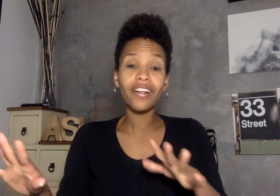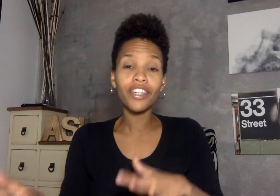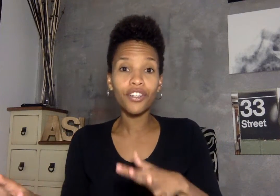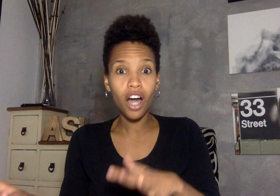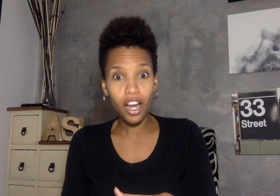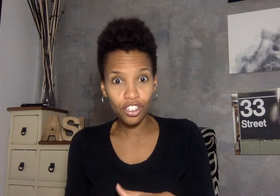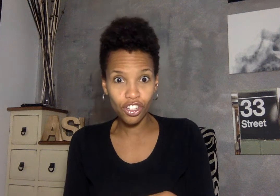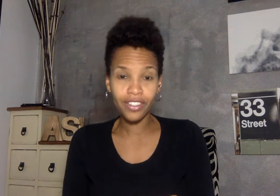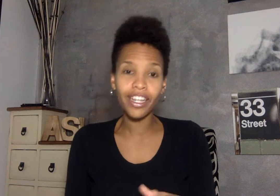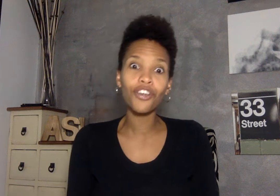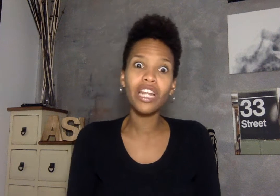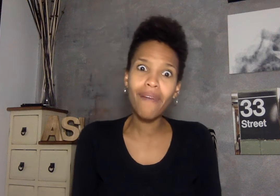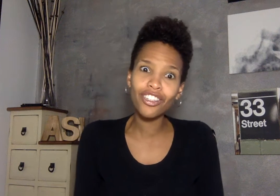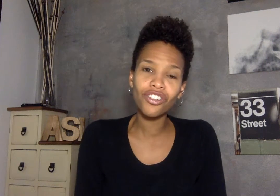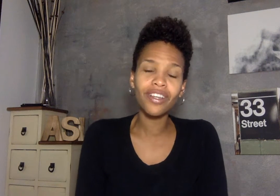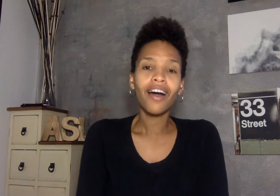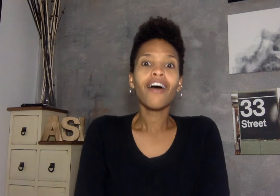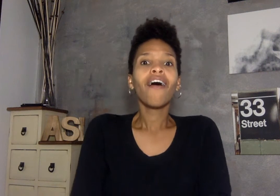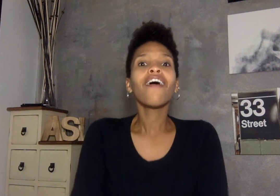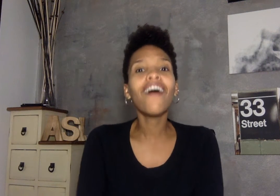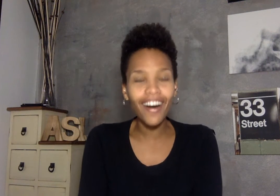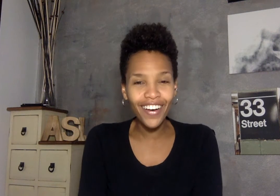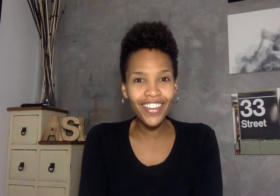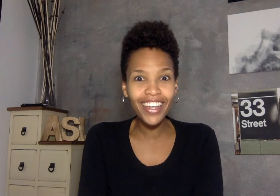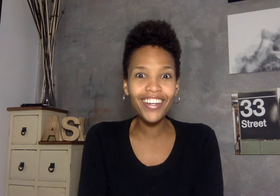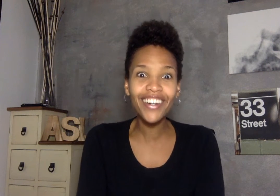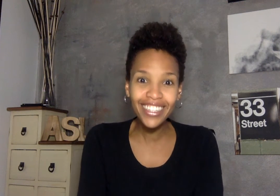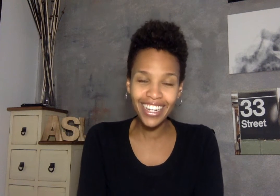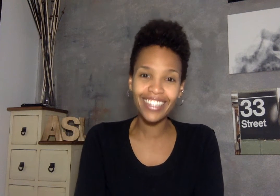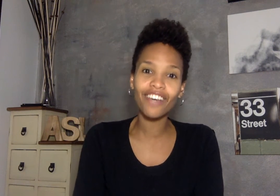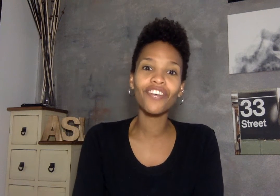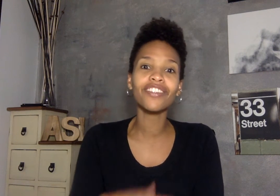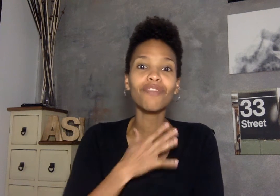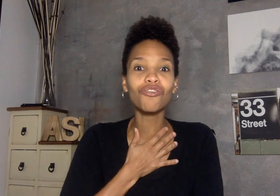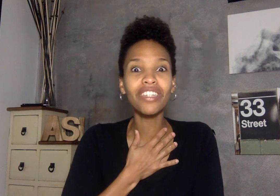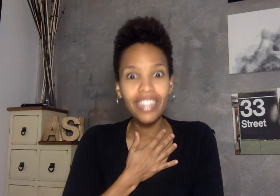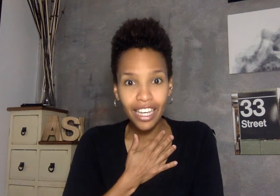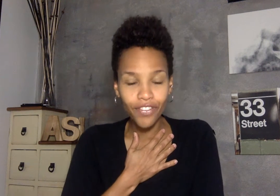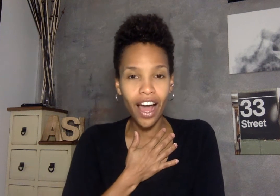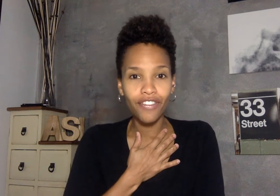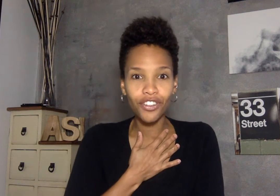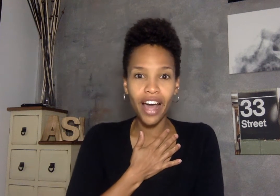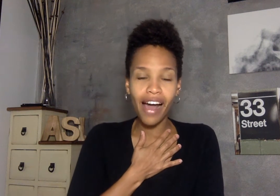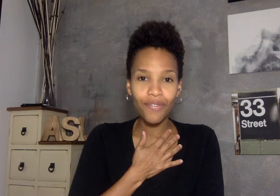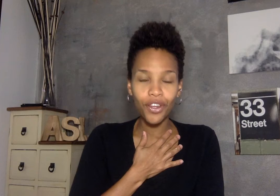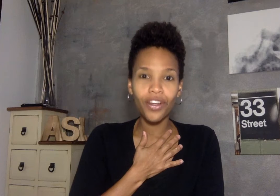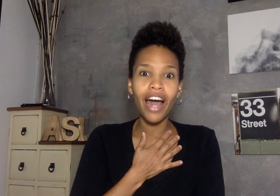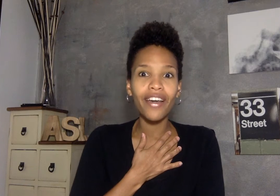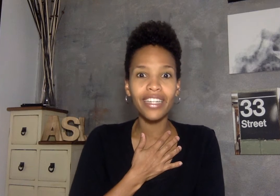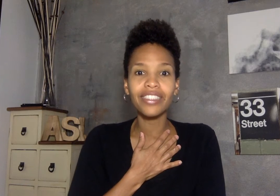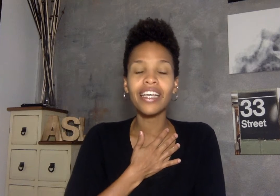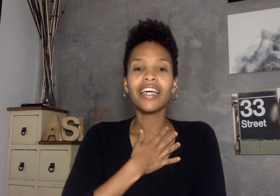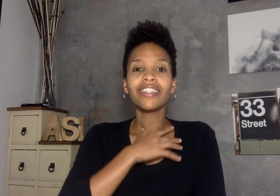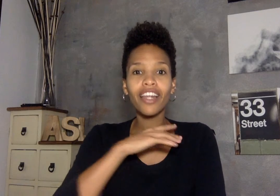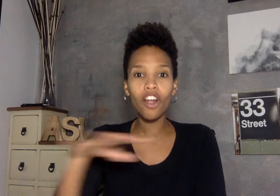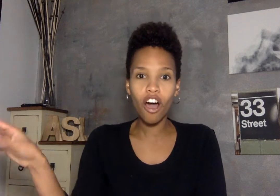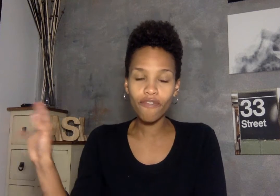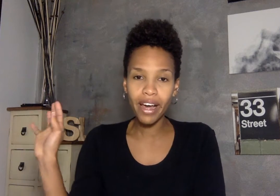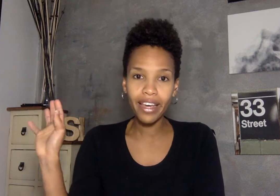a clear conscience now you can imagine she's oh thank goodness i feel so much relief after that you know now i can get it off my